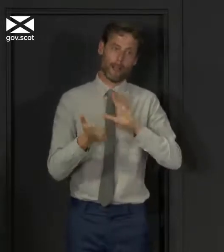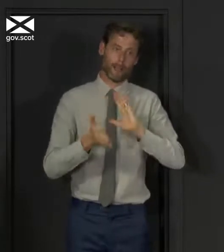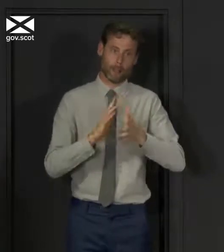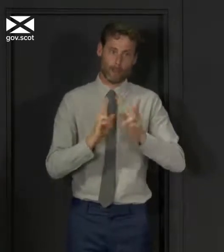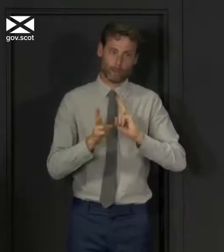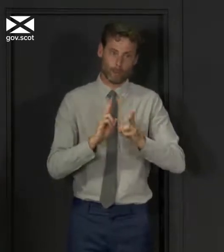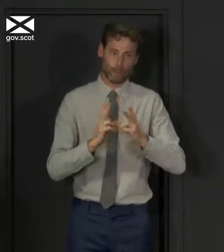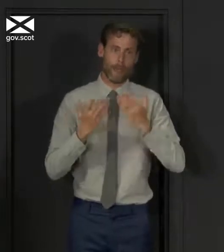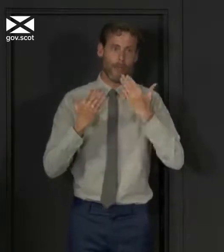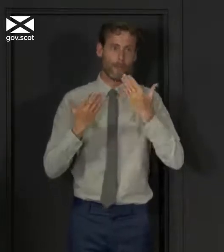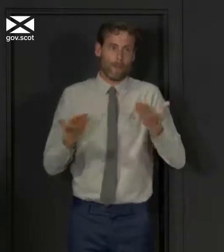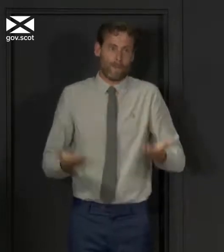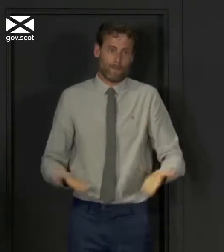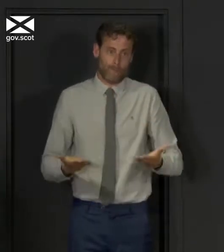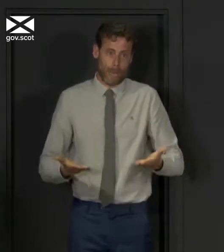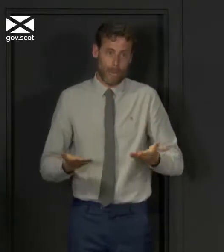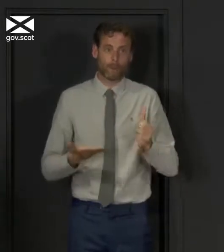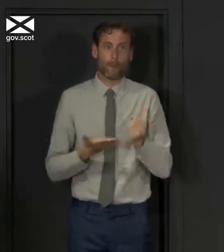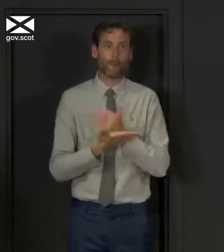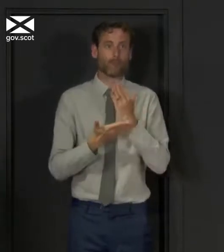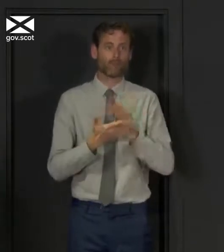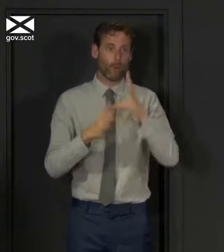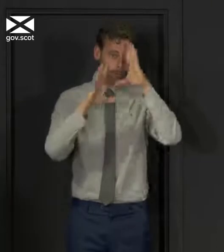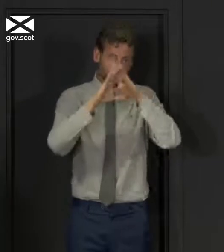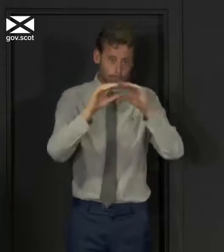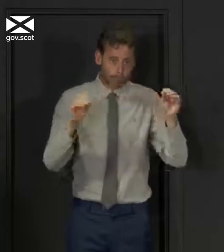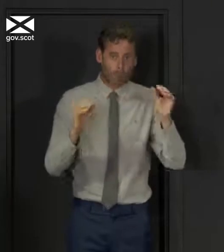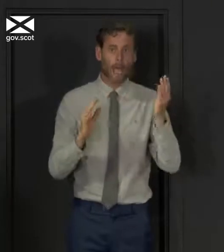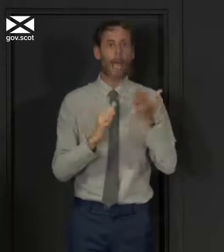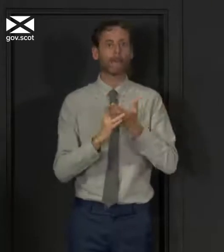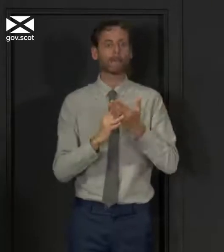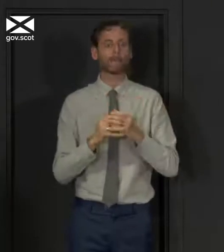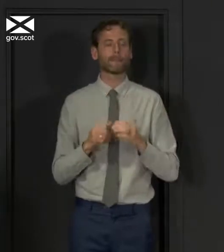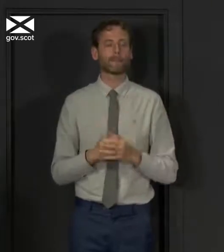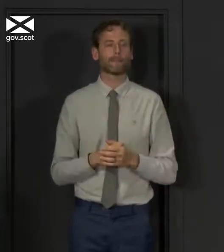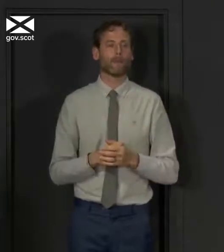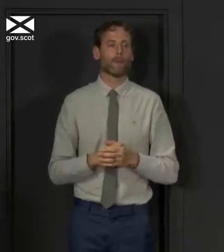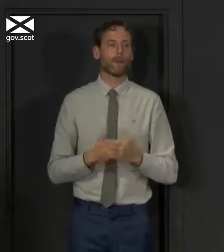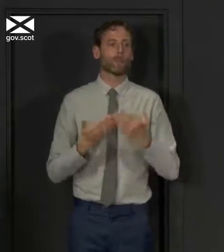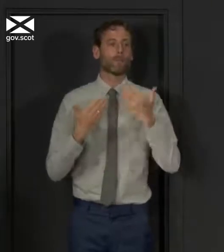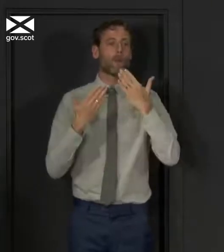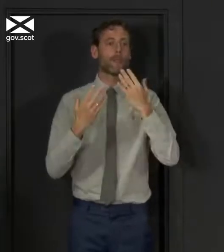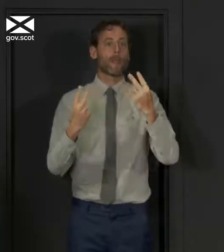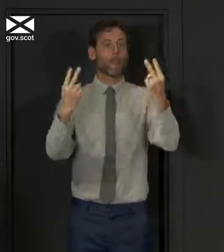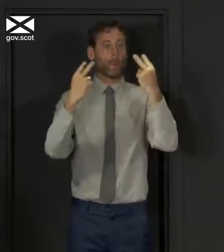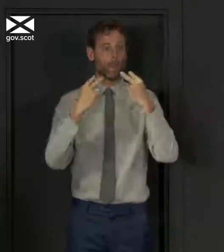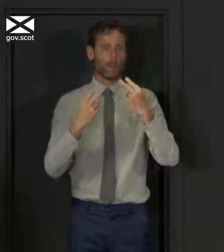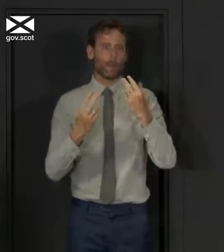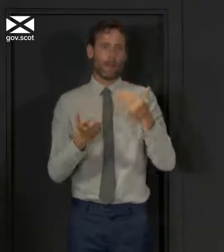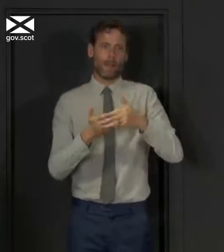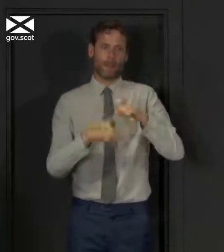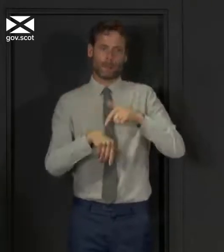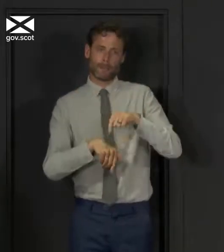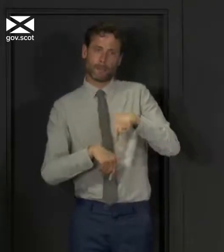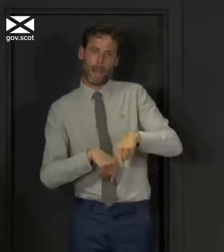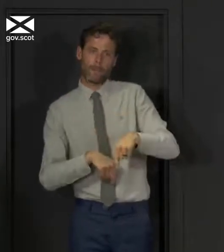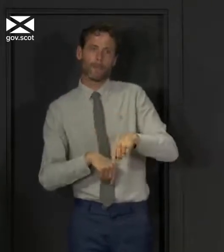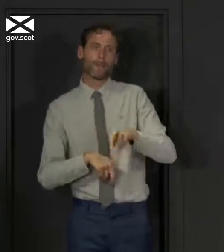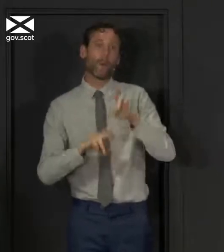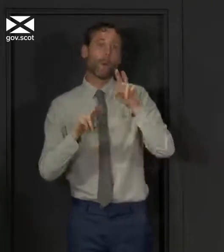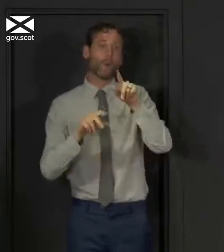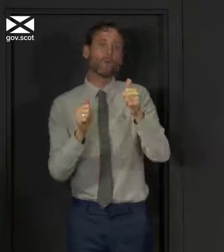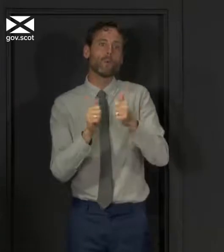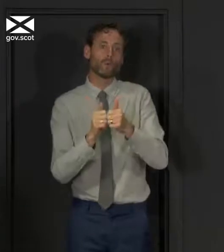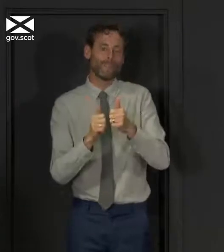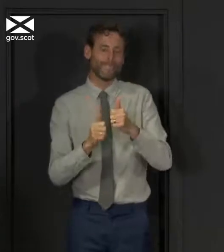today for his help in making sure this briefing is accessible and thank you for joining as we've taken longer than normal today but I hope you agree